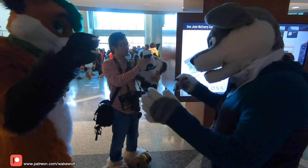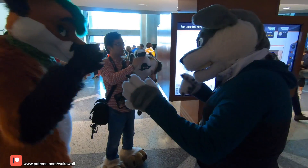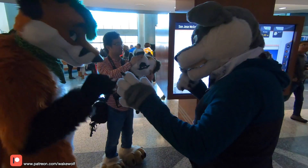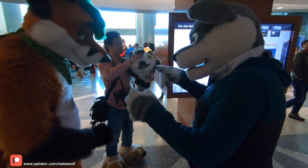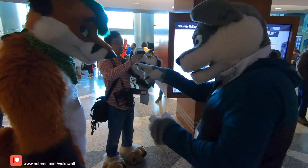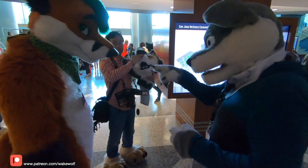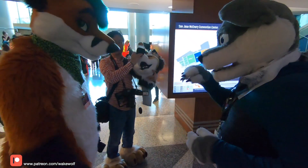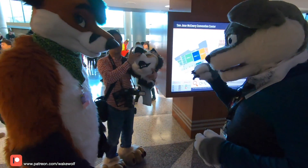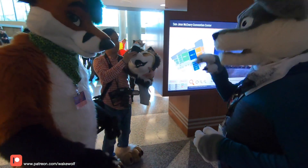how I